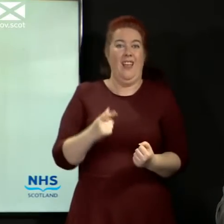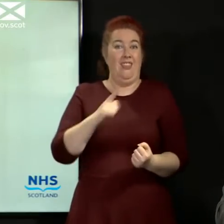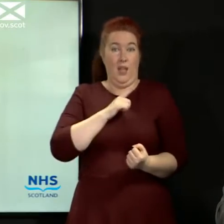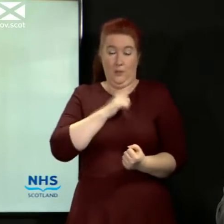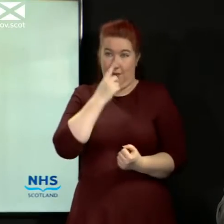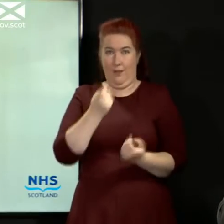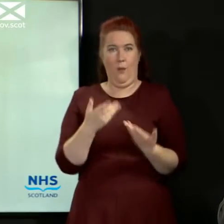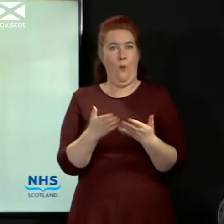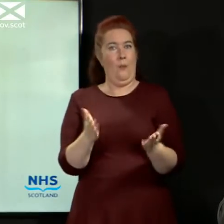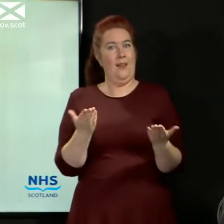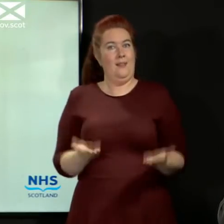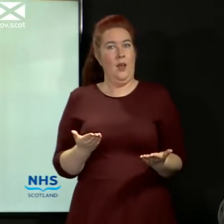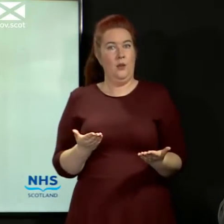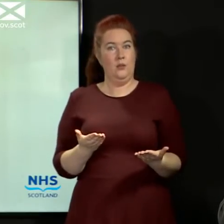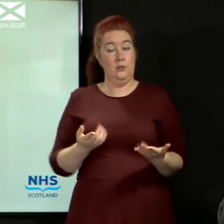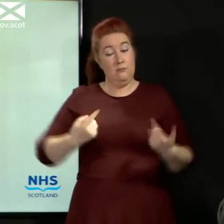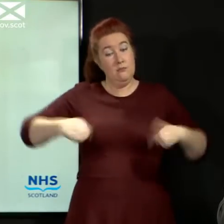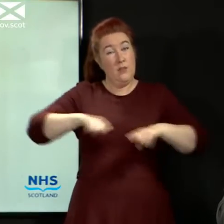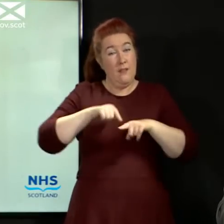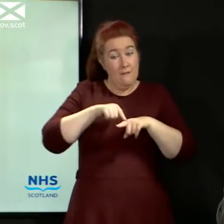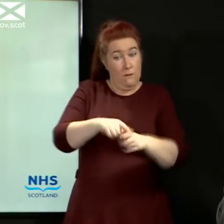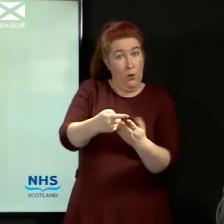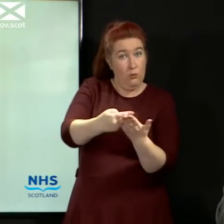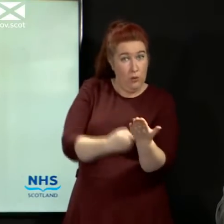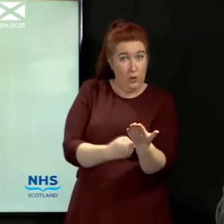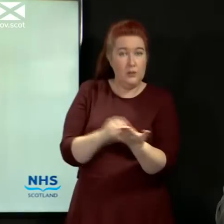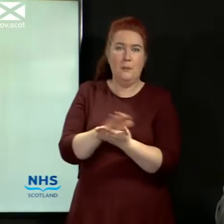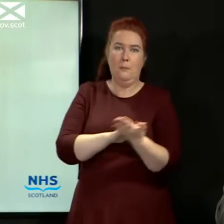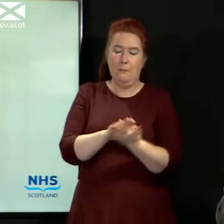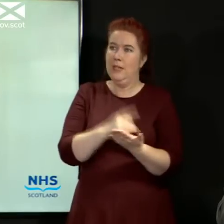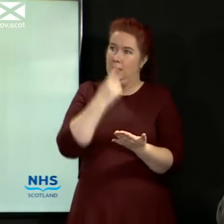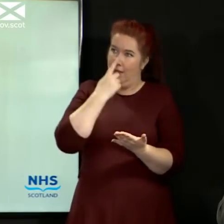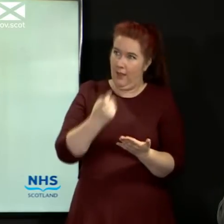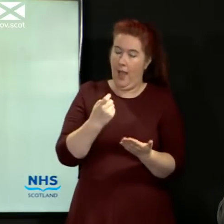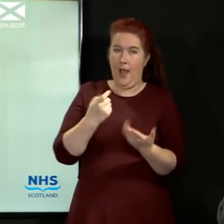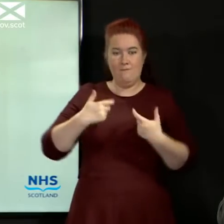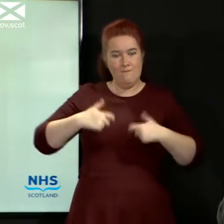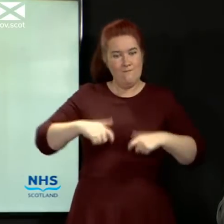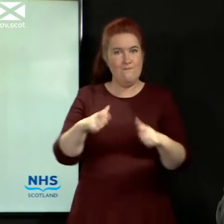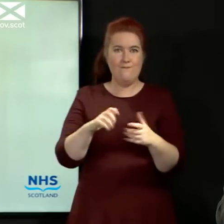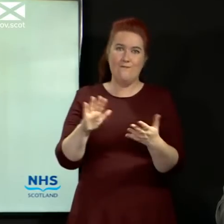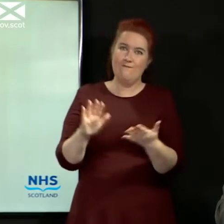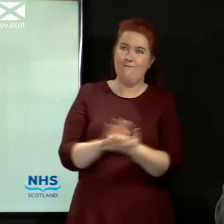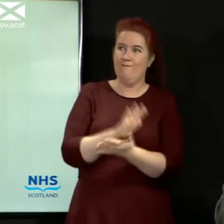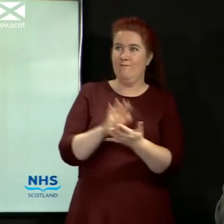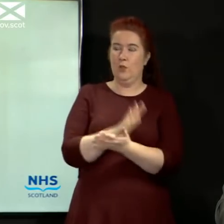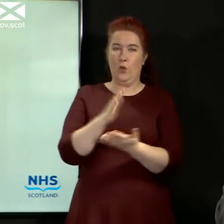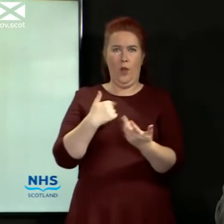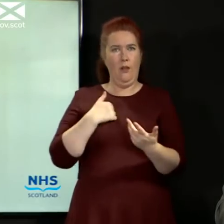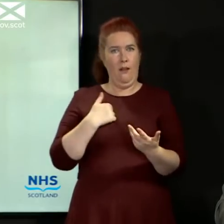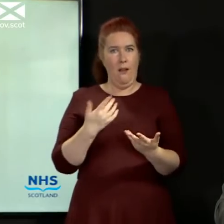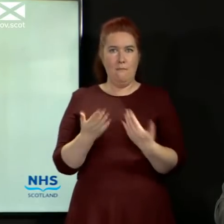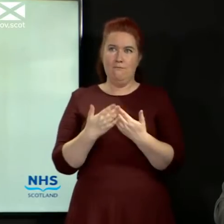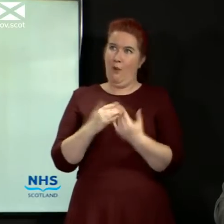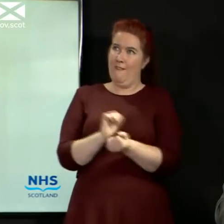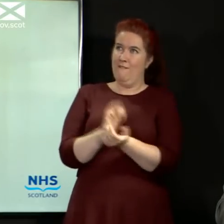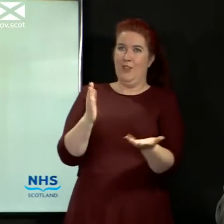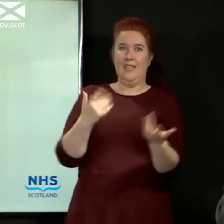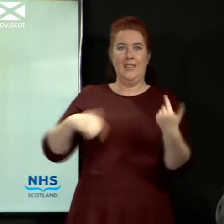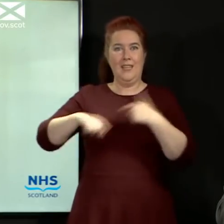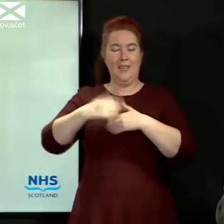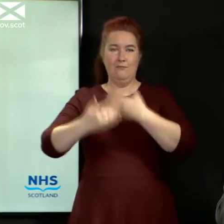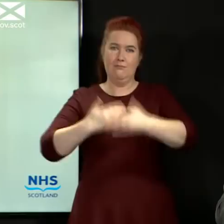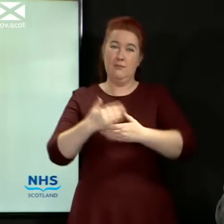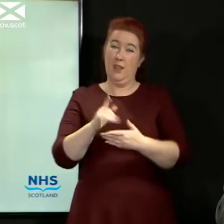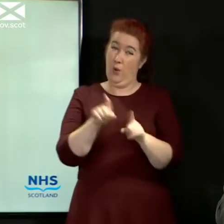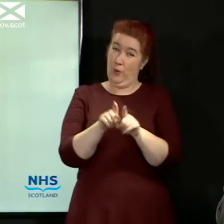Sticking to these guidelines will help to ensure that we're able to carry on enjoying our hard-won freedoms. And will help us and the